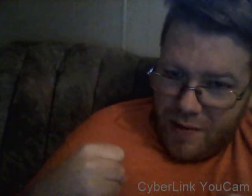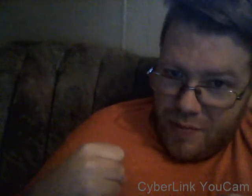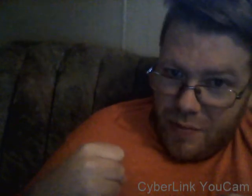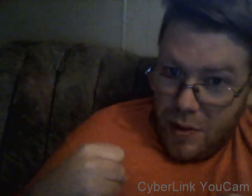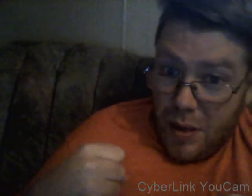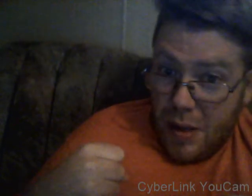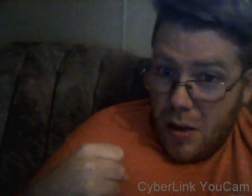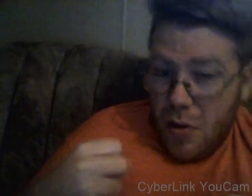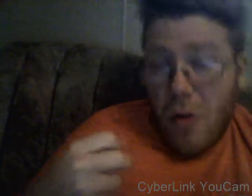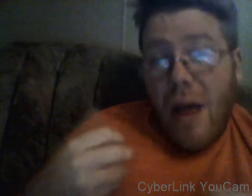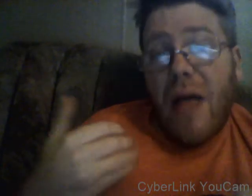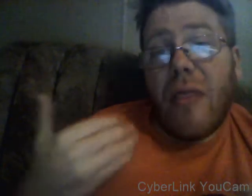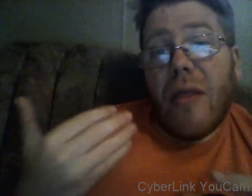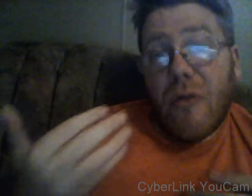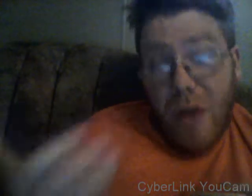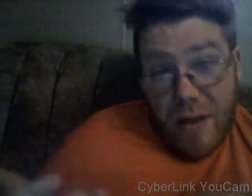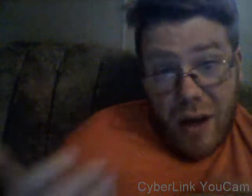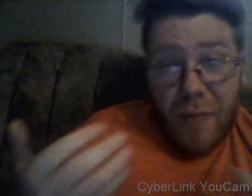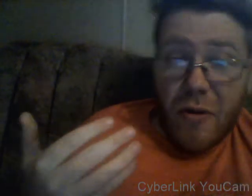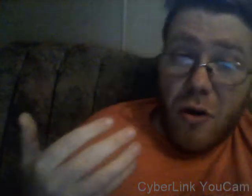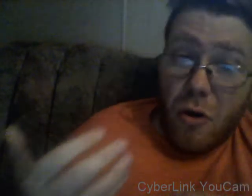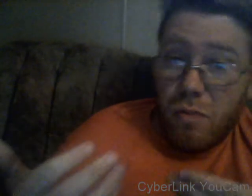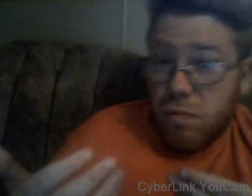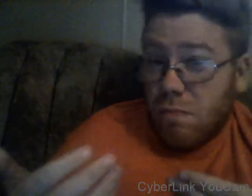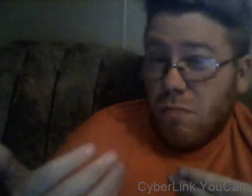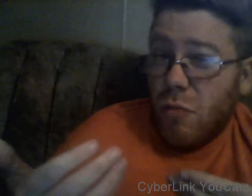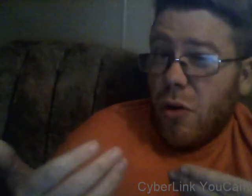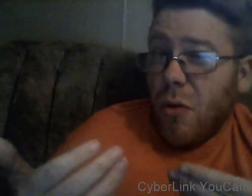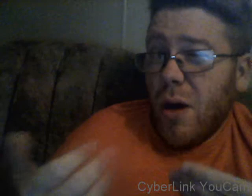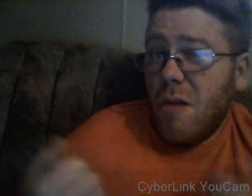and the re-dub so you know what?